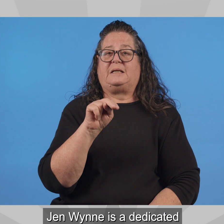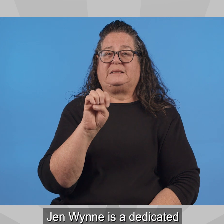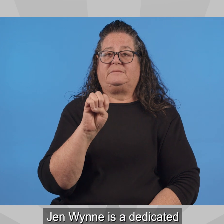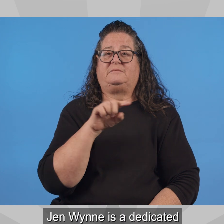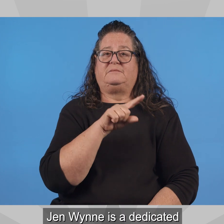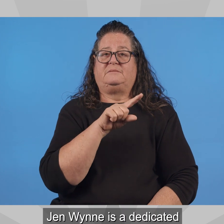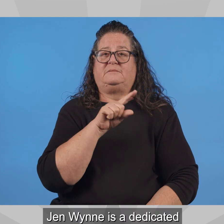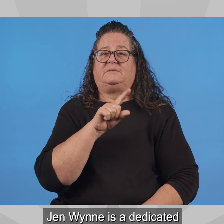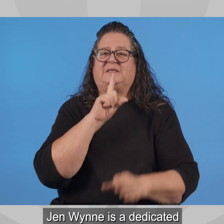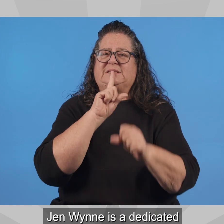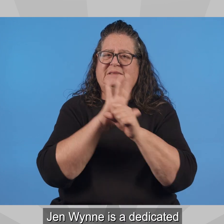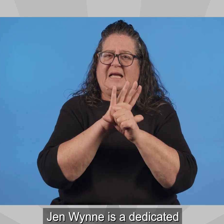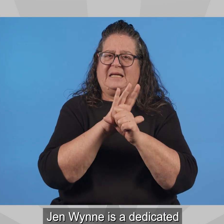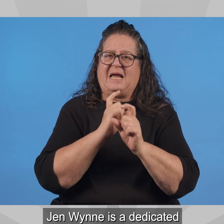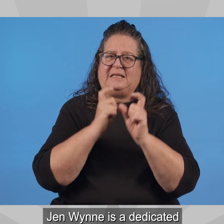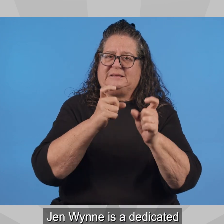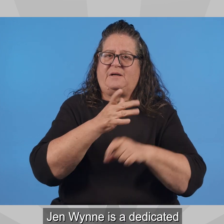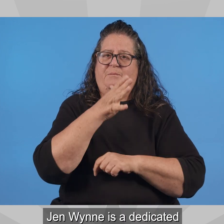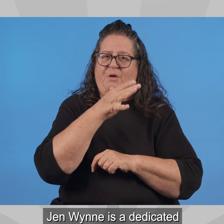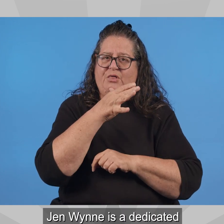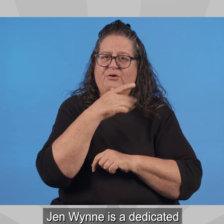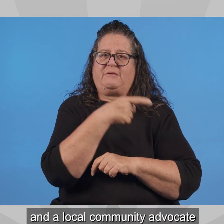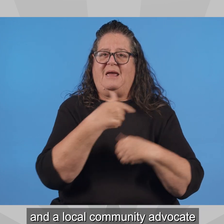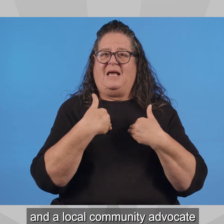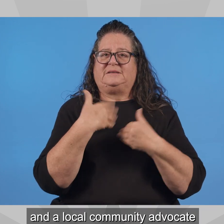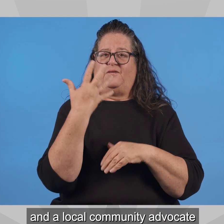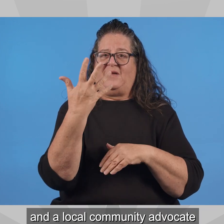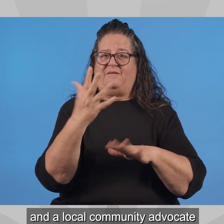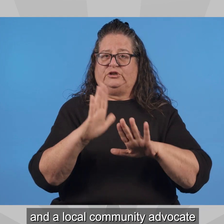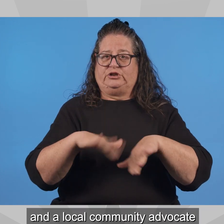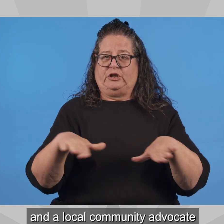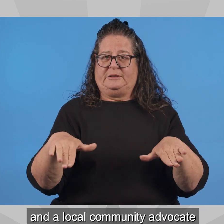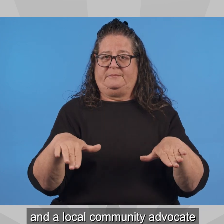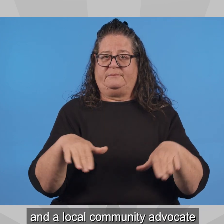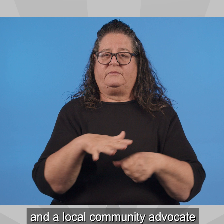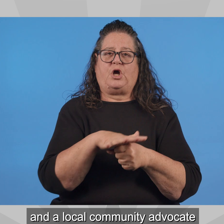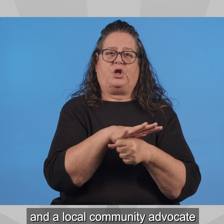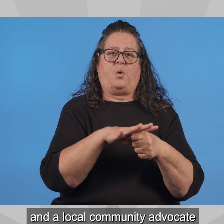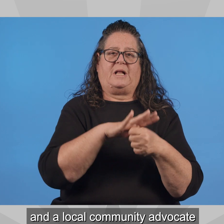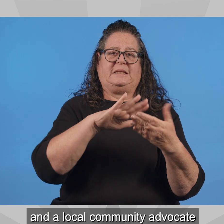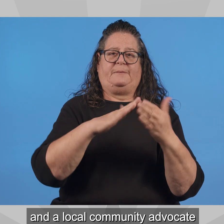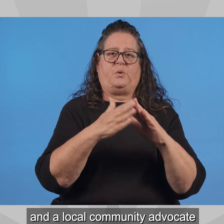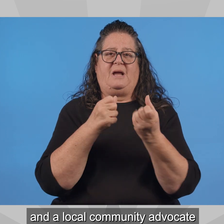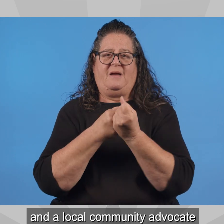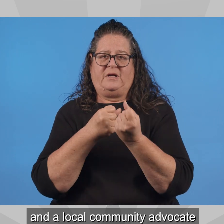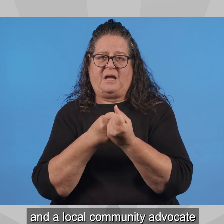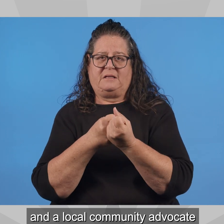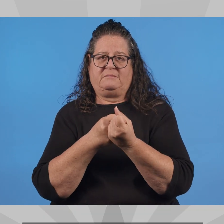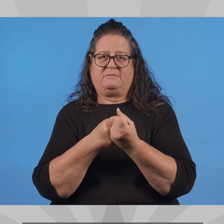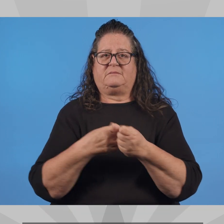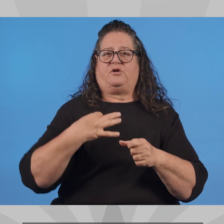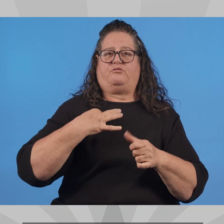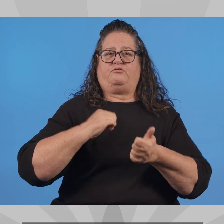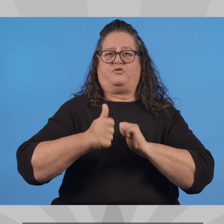Jen Nguyen is a dedicated mother of five children and a local community advocate, running for the first time